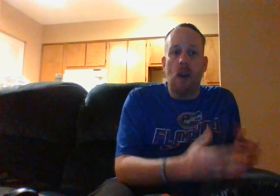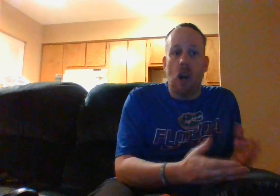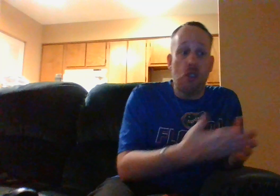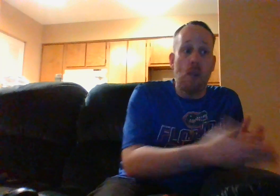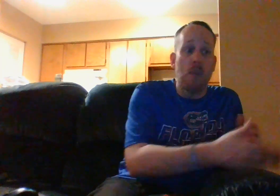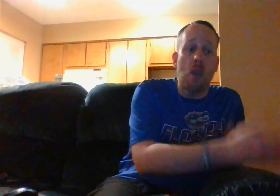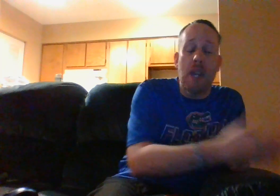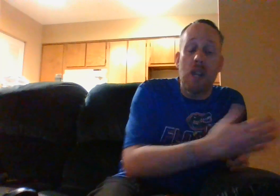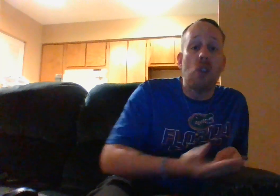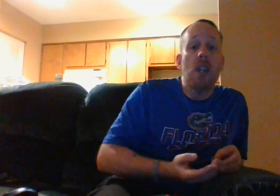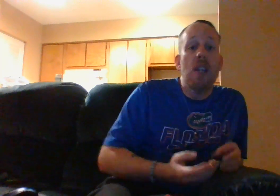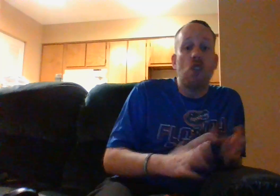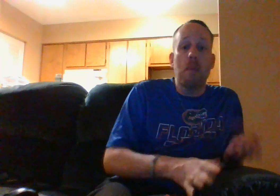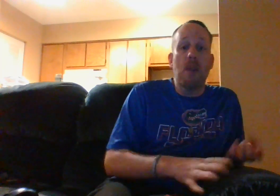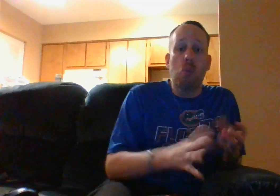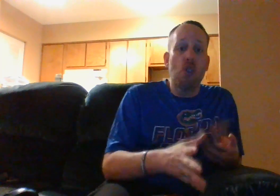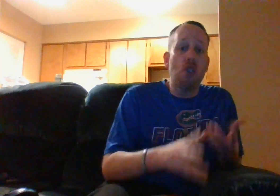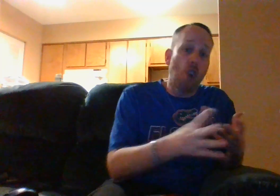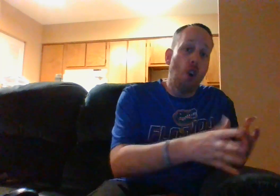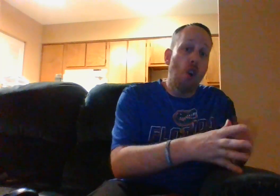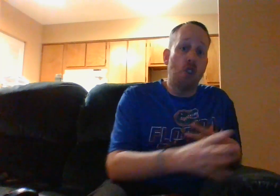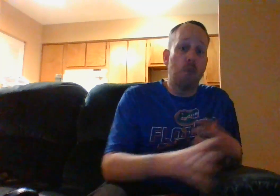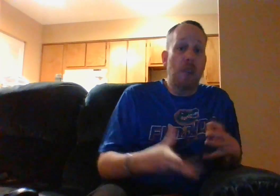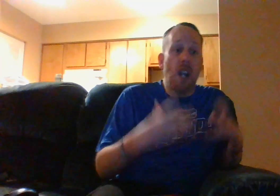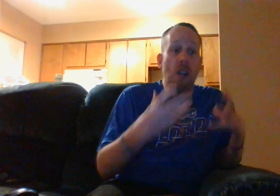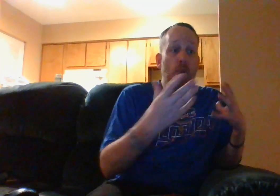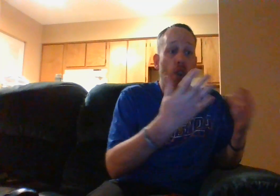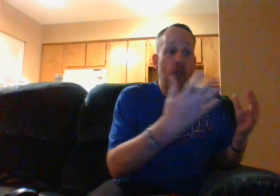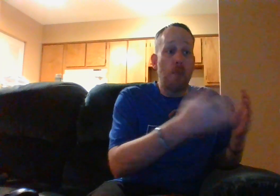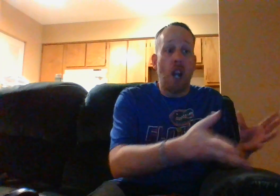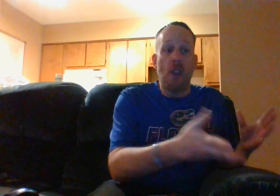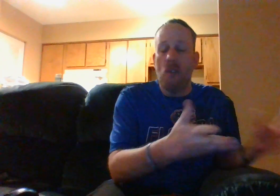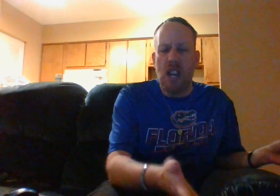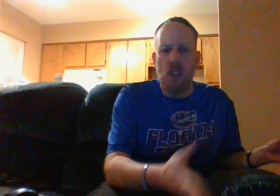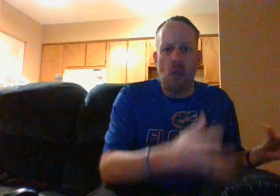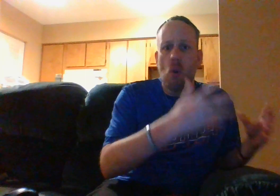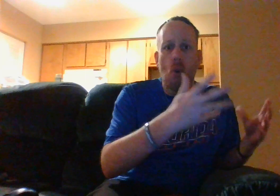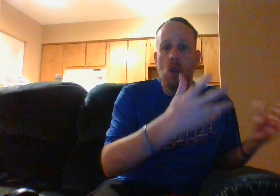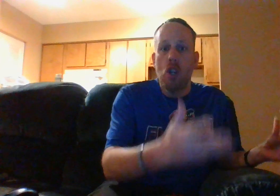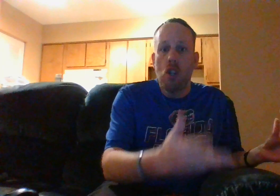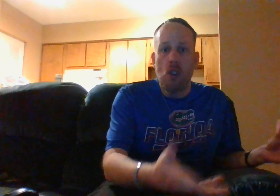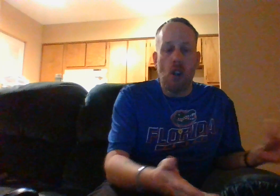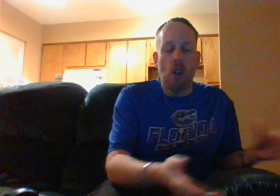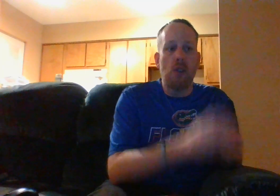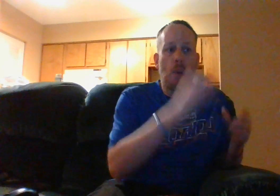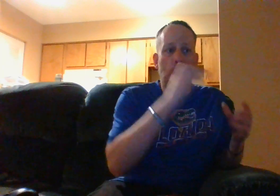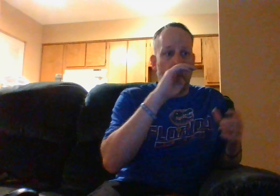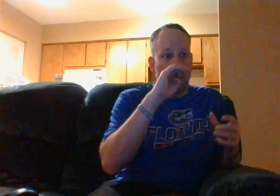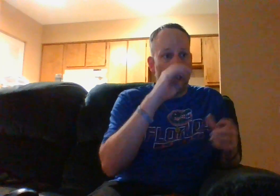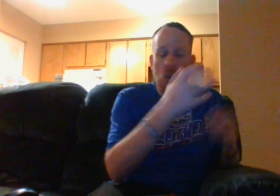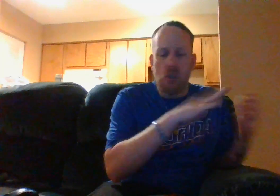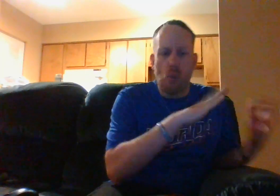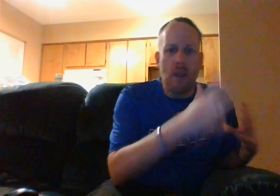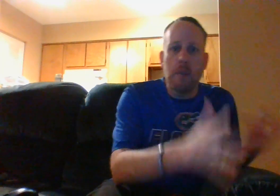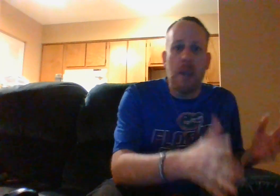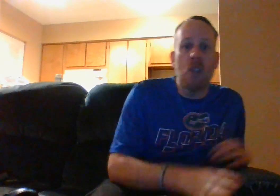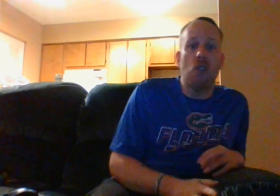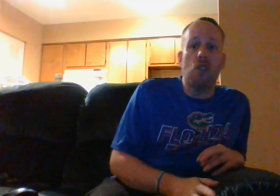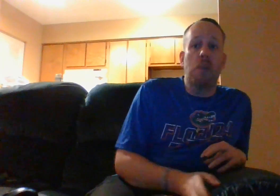some some enemies something else will just go just big up you'll on a fan source or or jokes or whatever it may be is and stuff